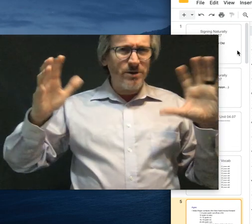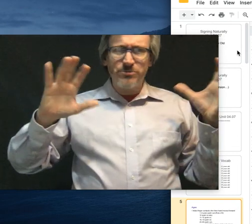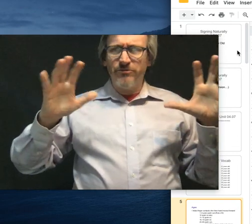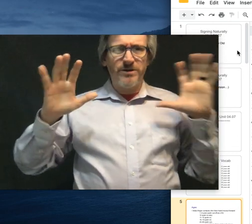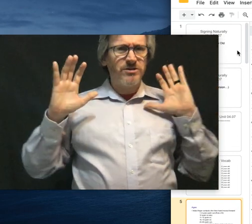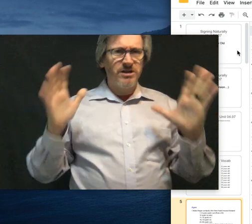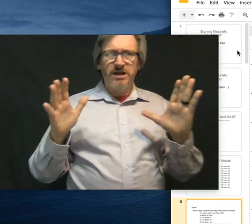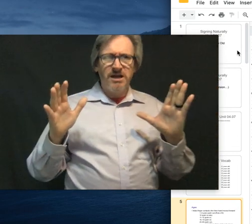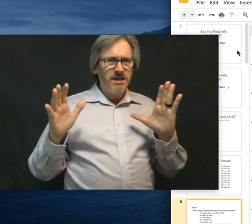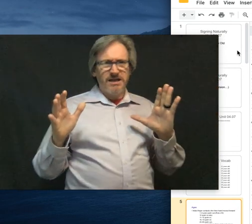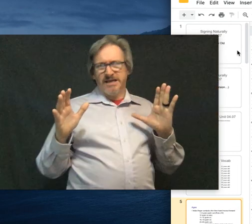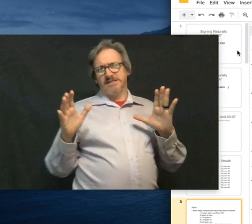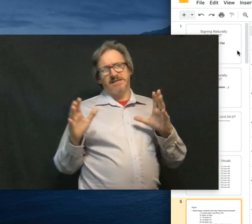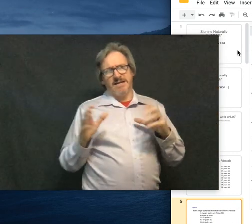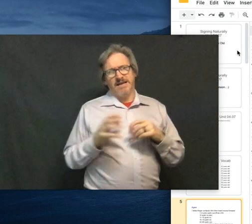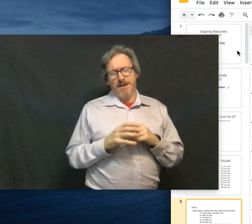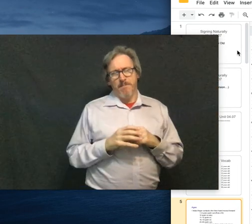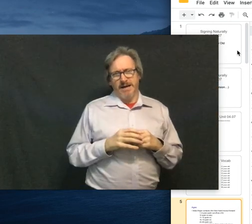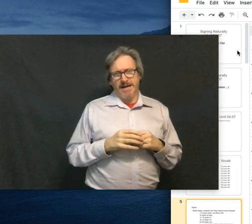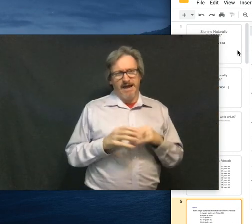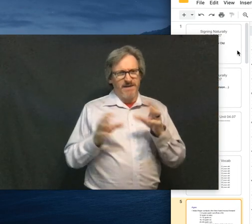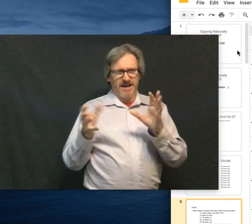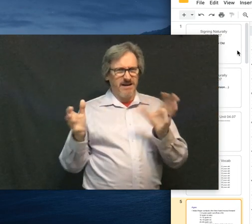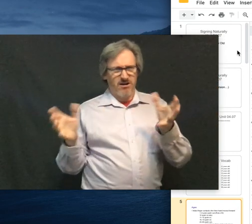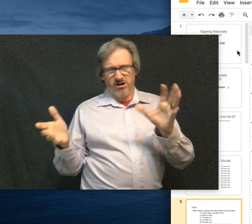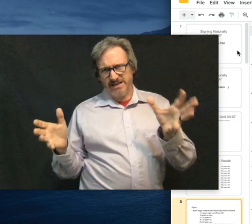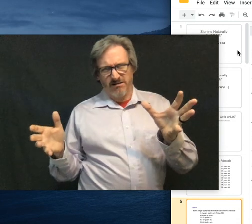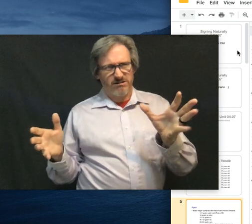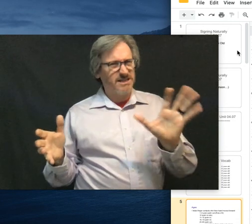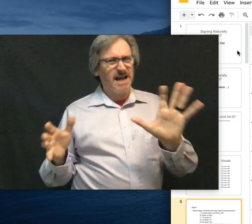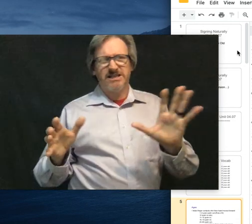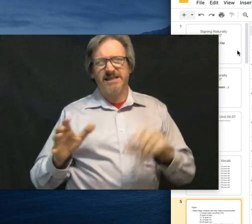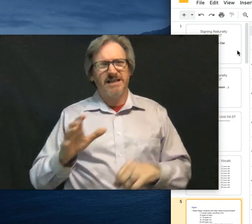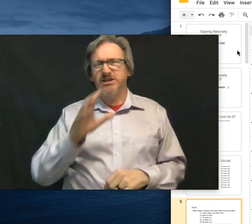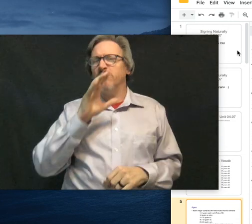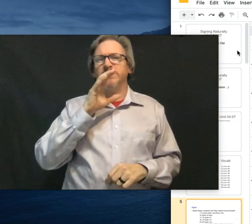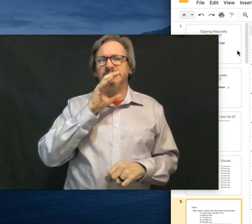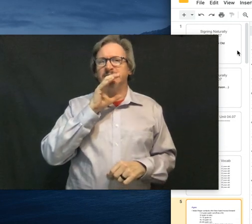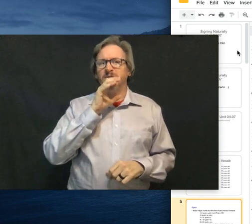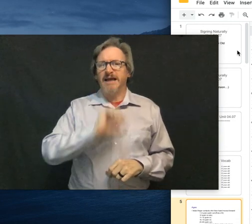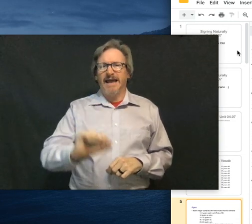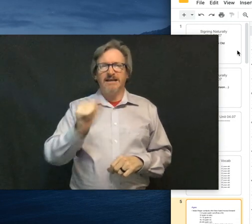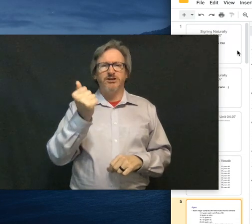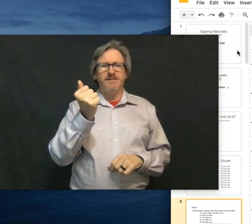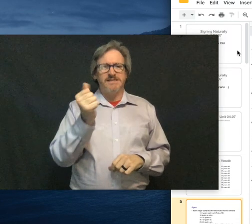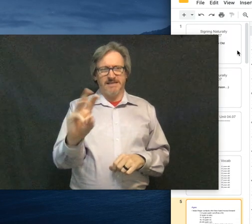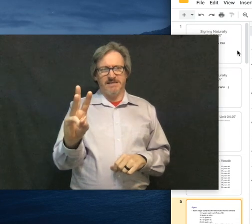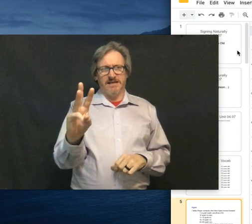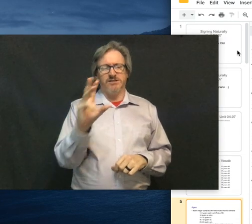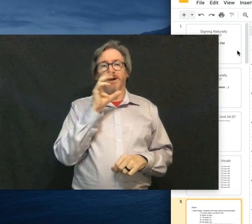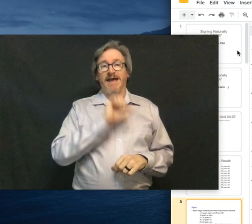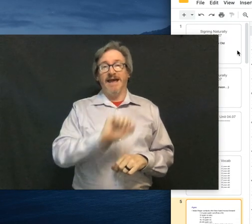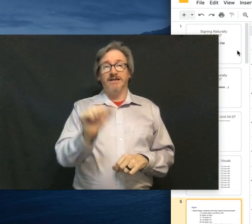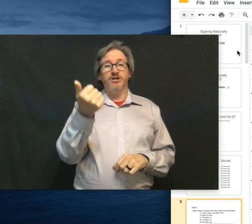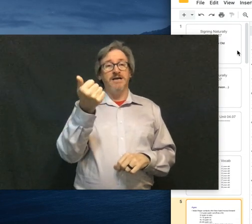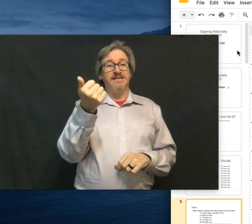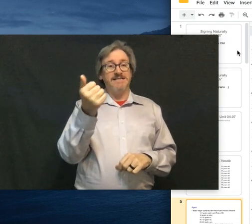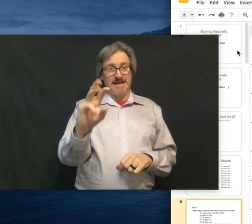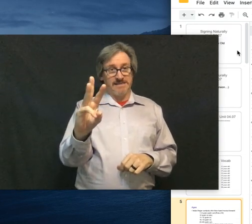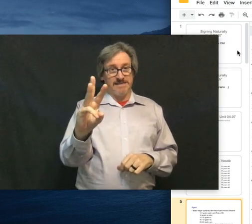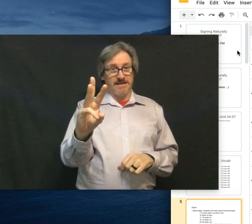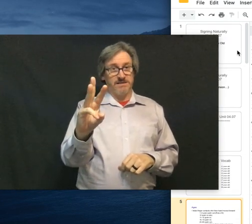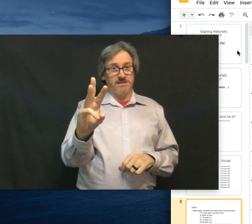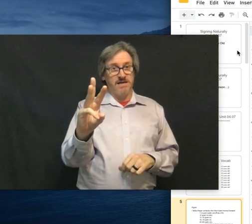Too much movement gets, can get muddy and then it can cause errors. I just think, go with the simple age sixteen. So age